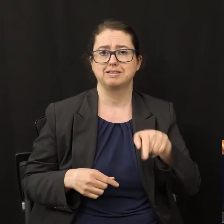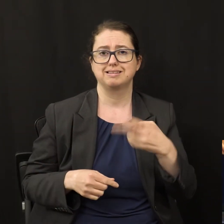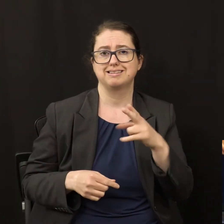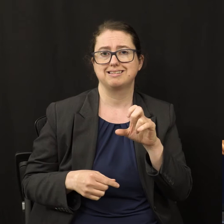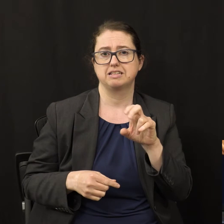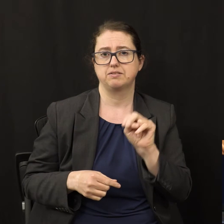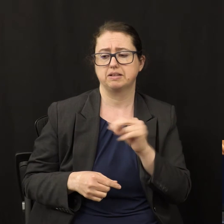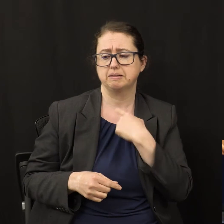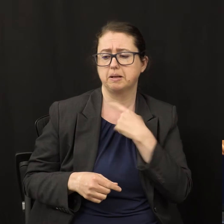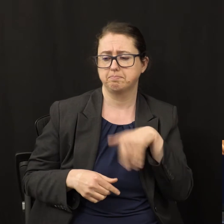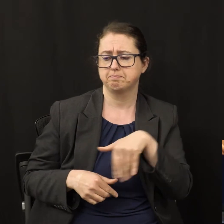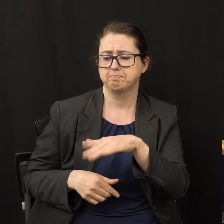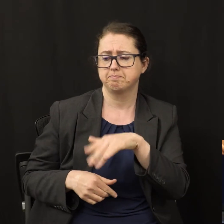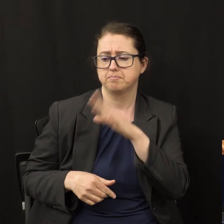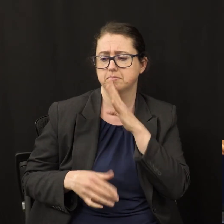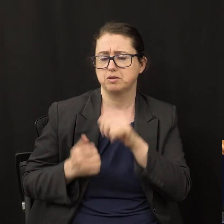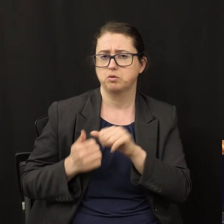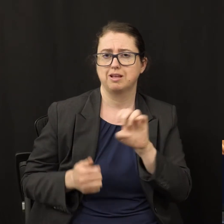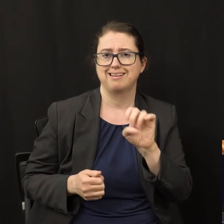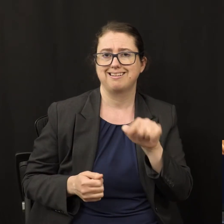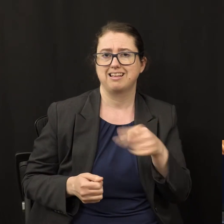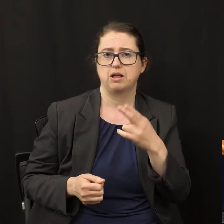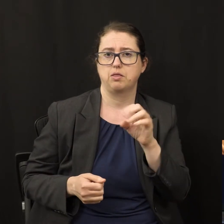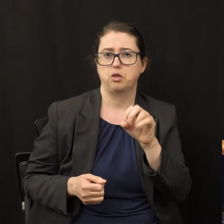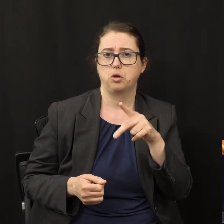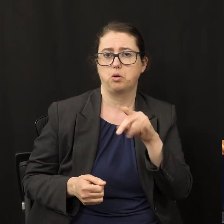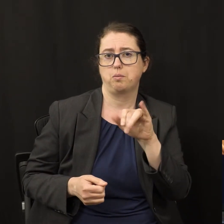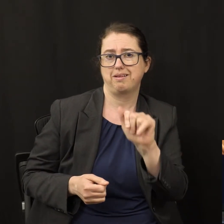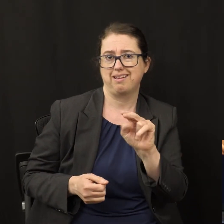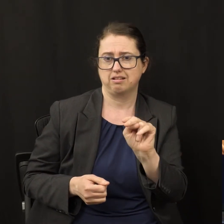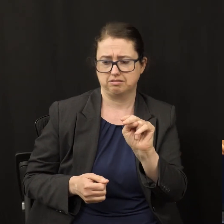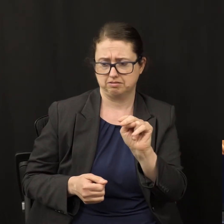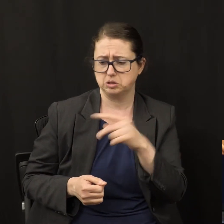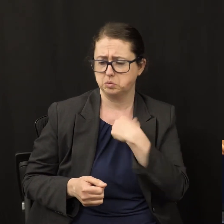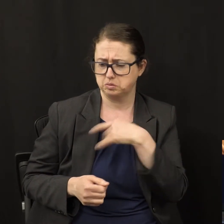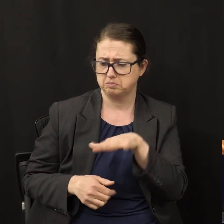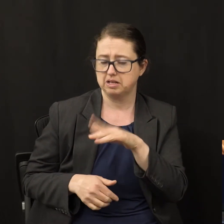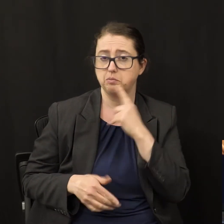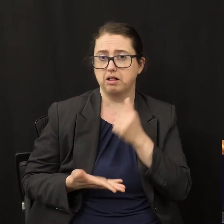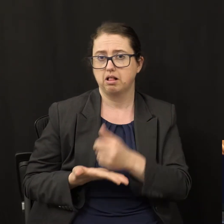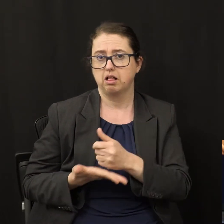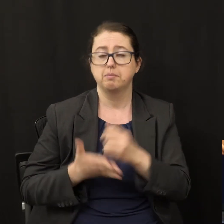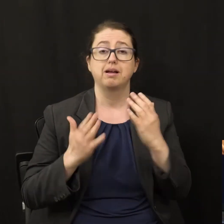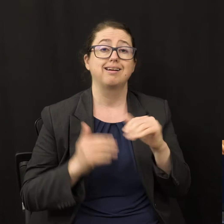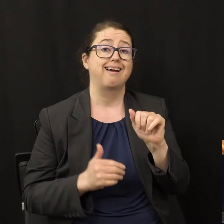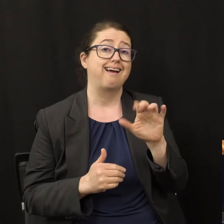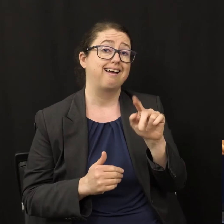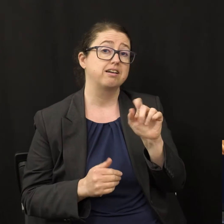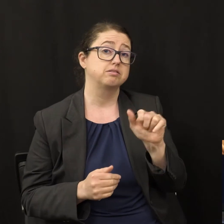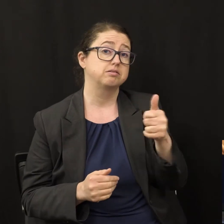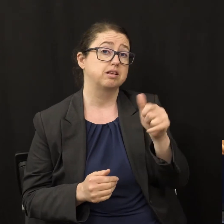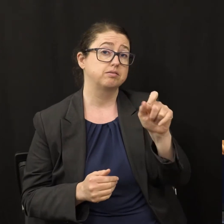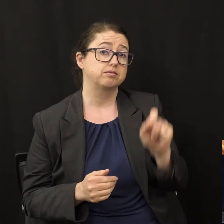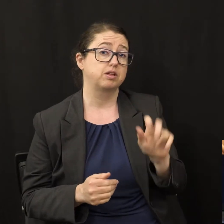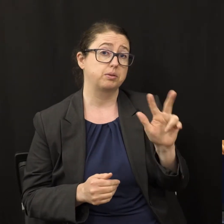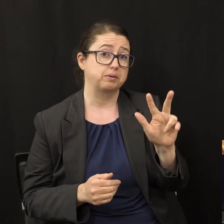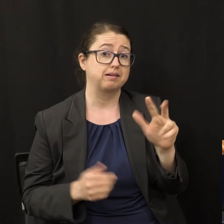And gives him the words to speak to him. We also find in Acts chapter 10 and verse 3 that an angel speaks to